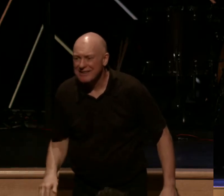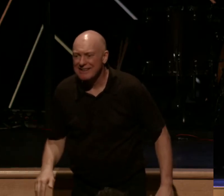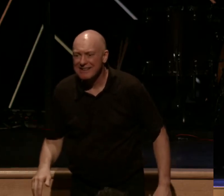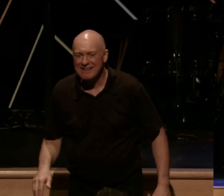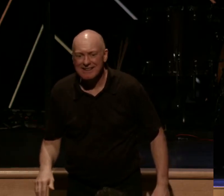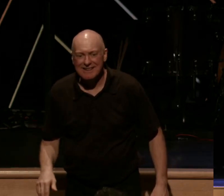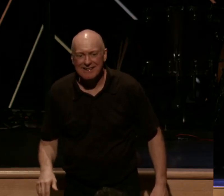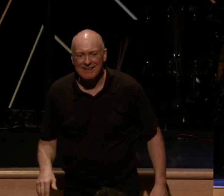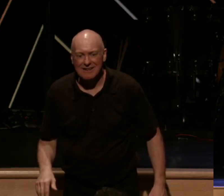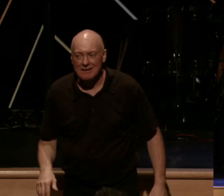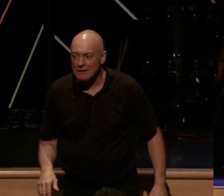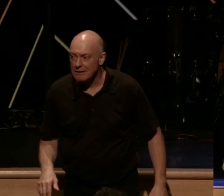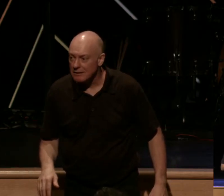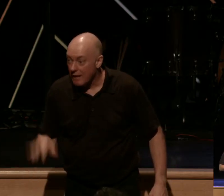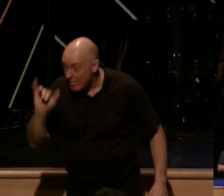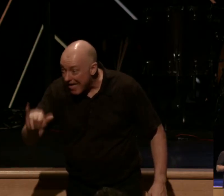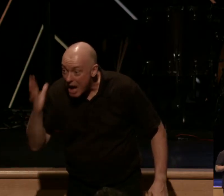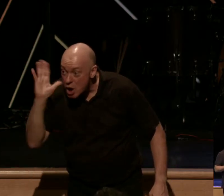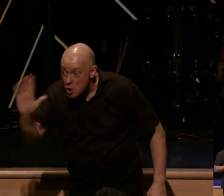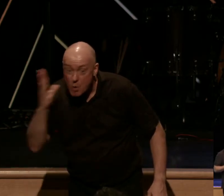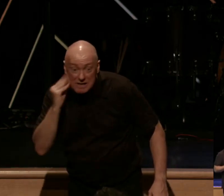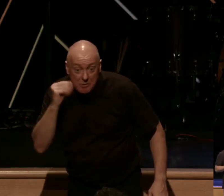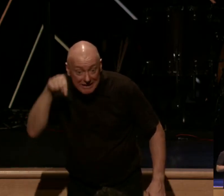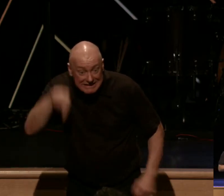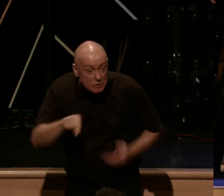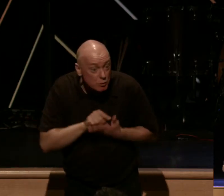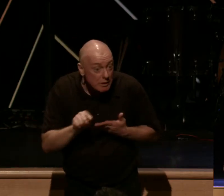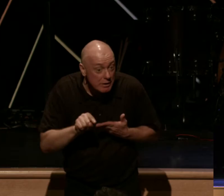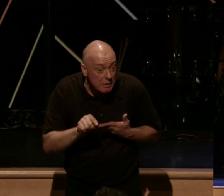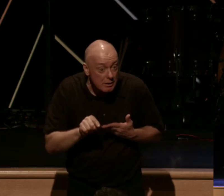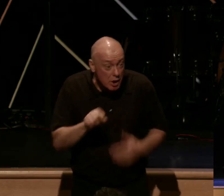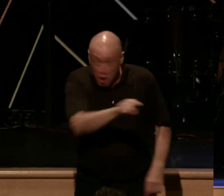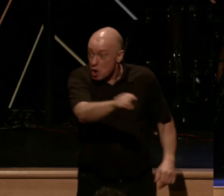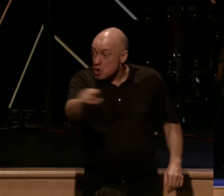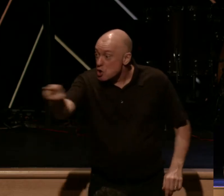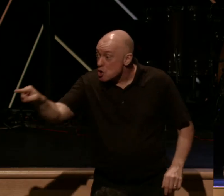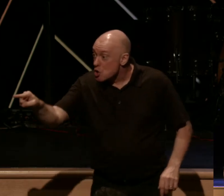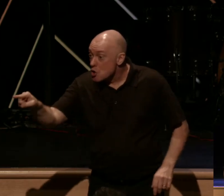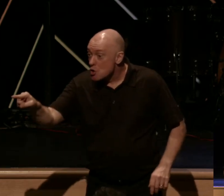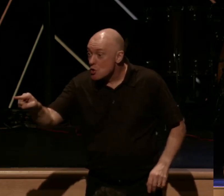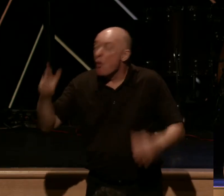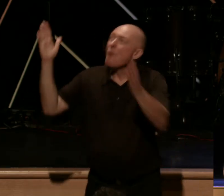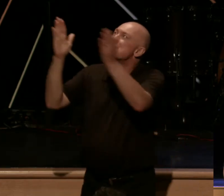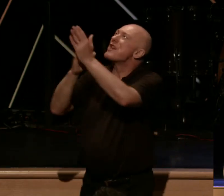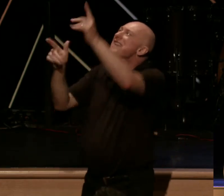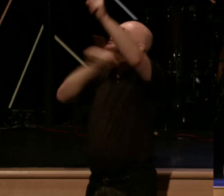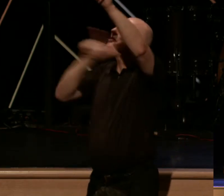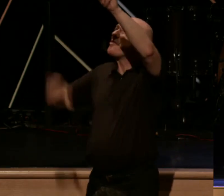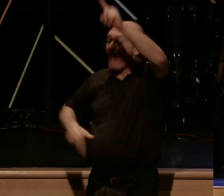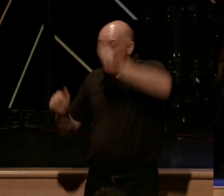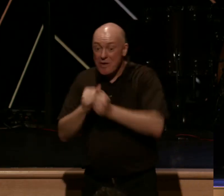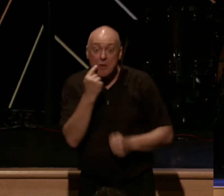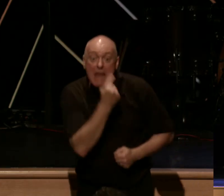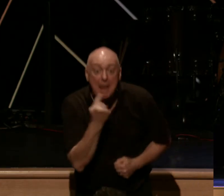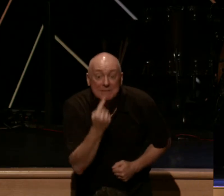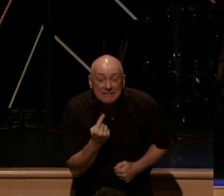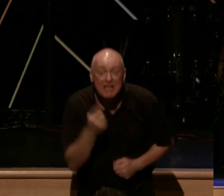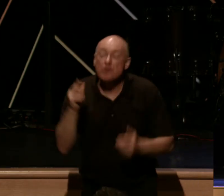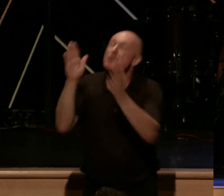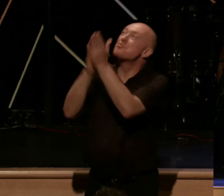Was that you this week? Were you praising the Lord with your lips? Were you praising Jesus Christ